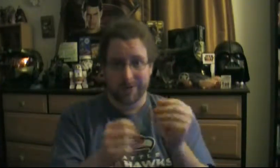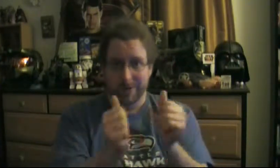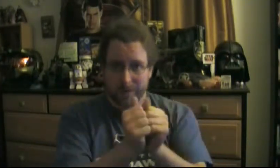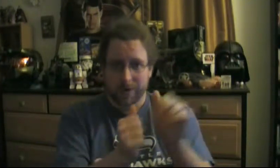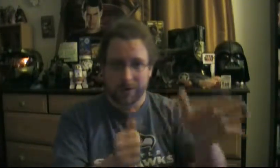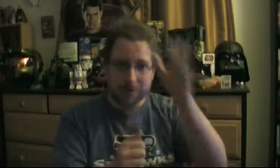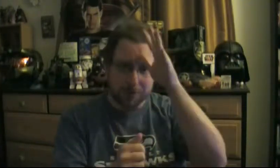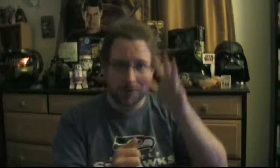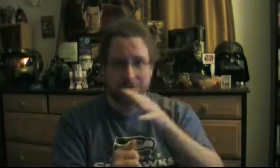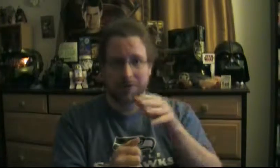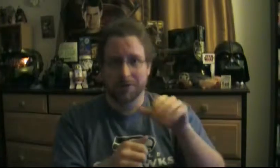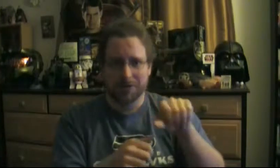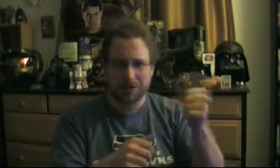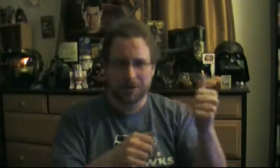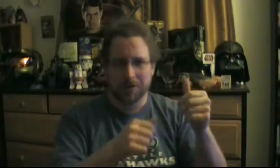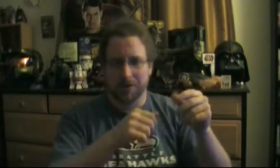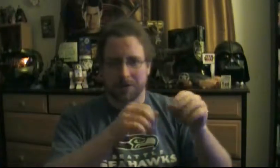Is that much? All the time, actually.